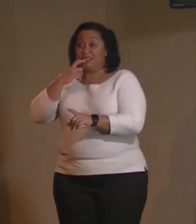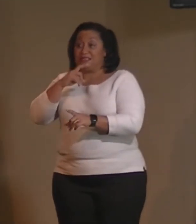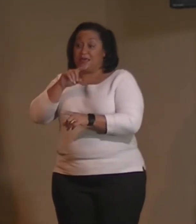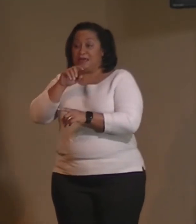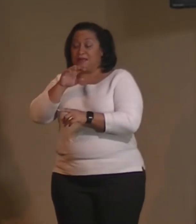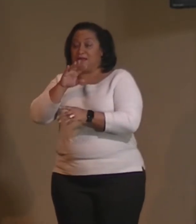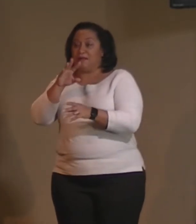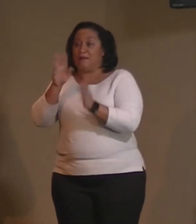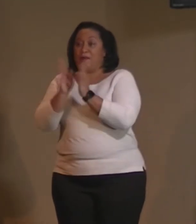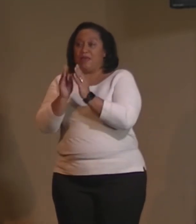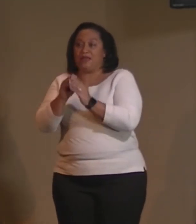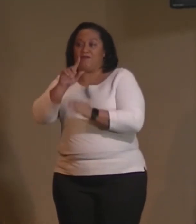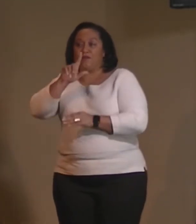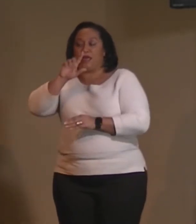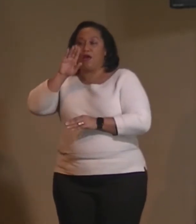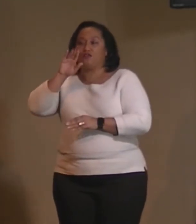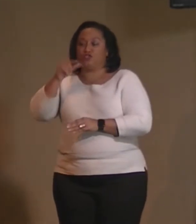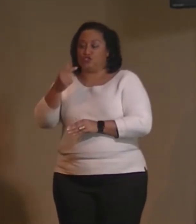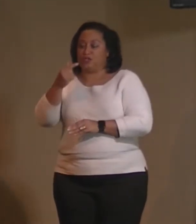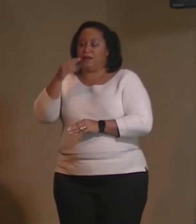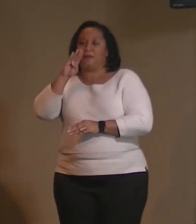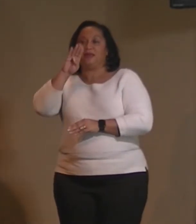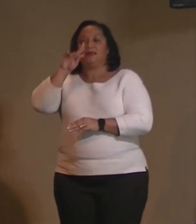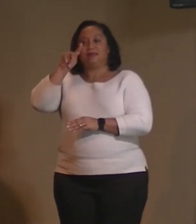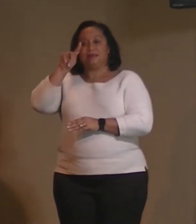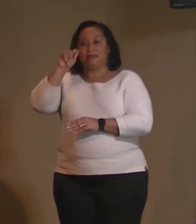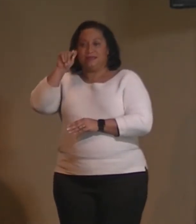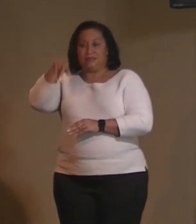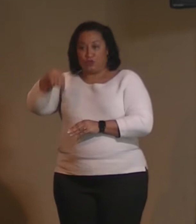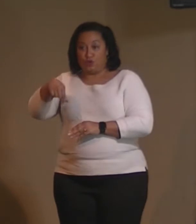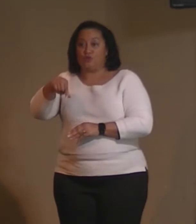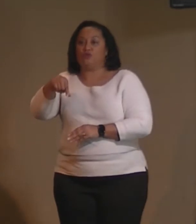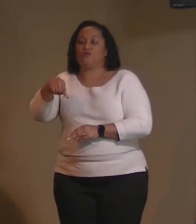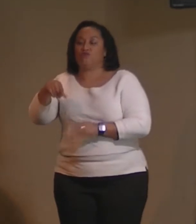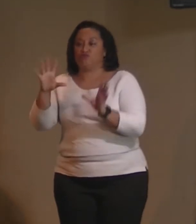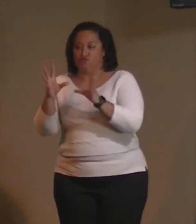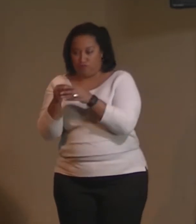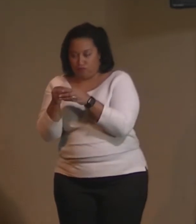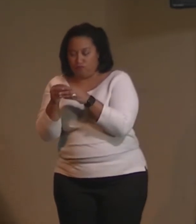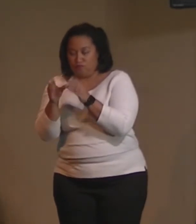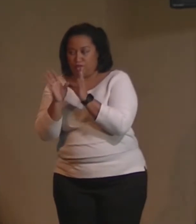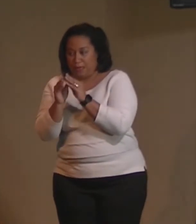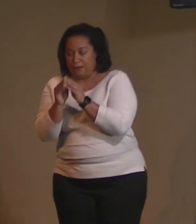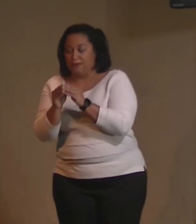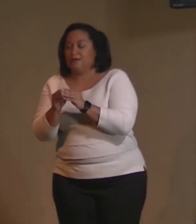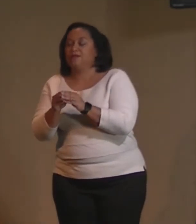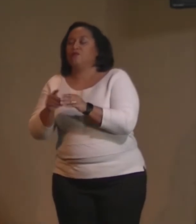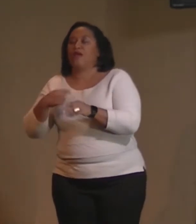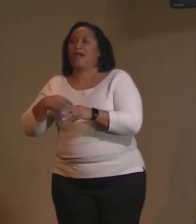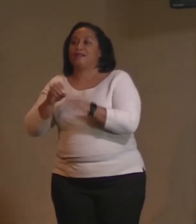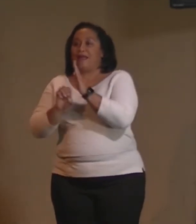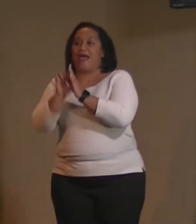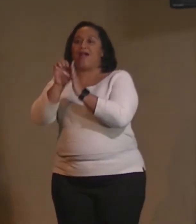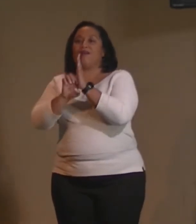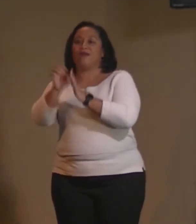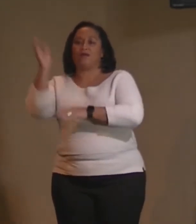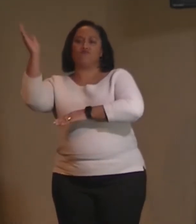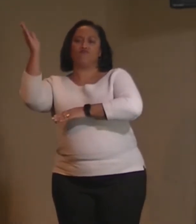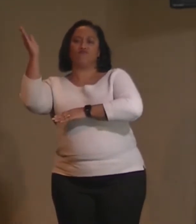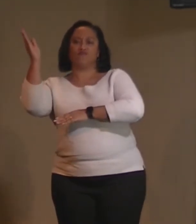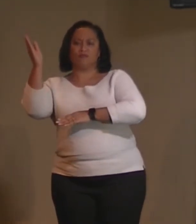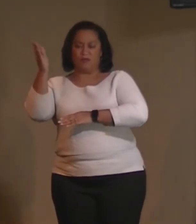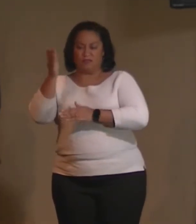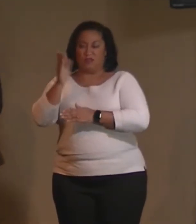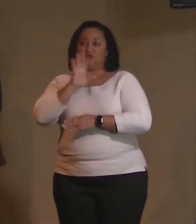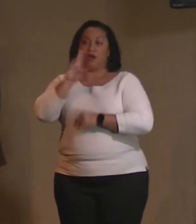one of the things that came up was this idea of an elevator speech for what we do. So, that sort of